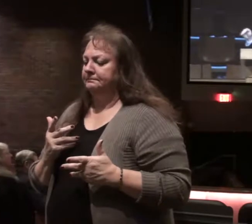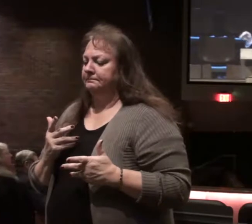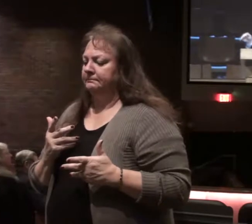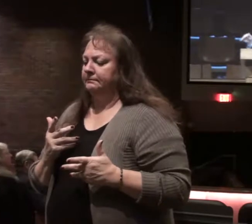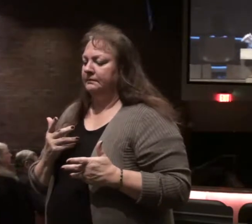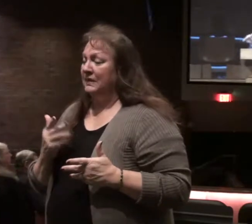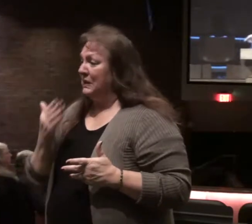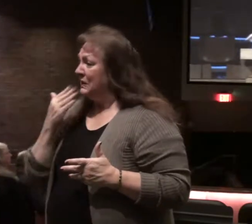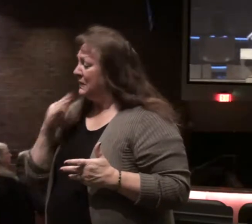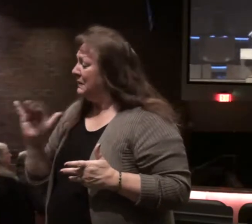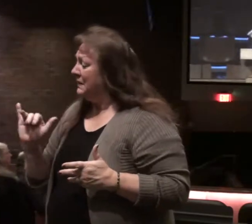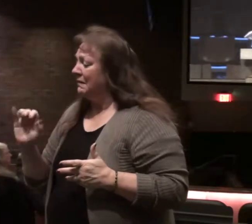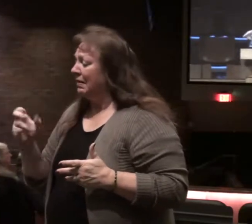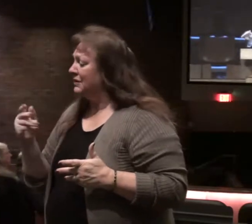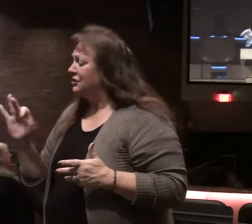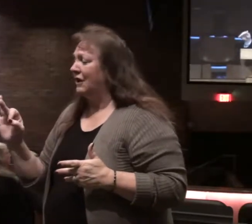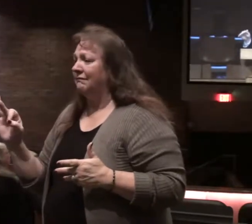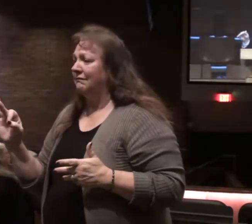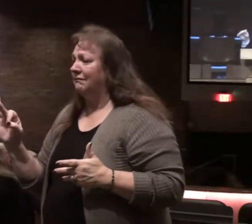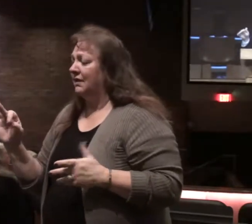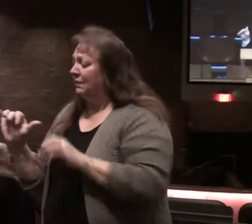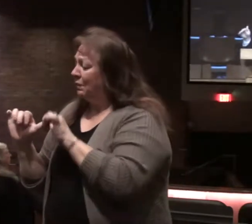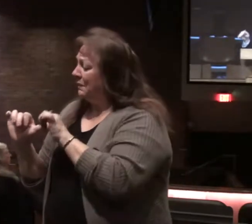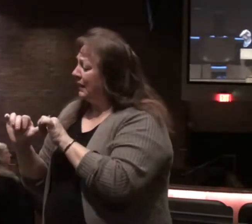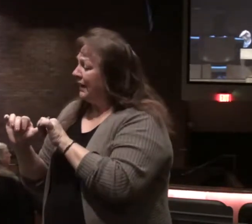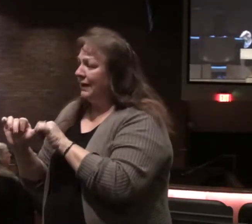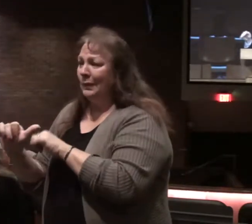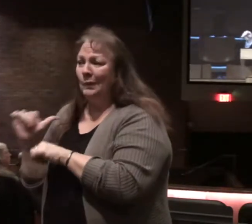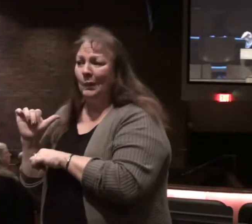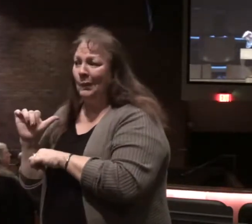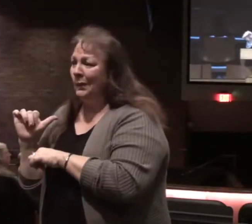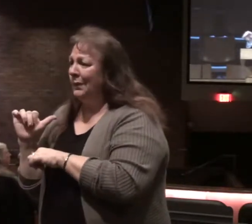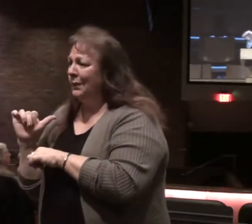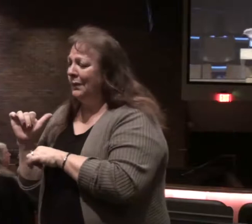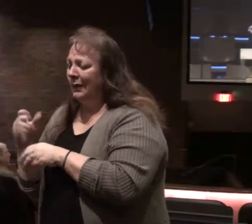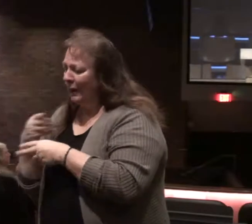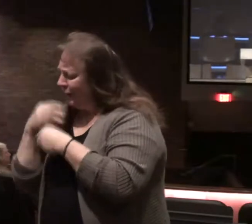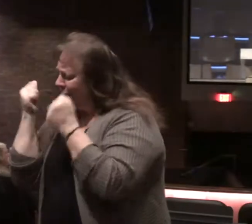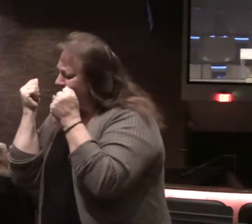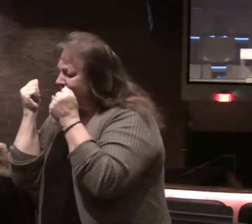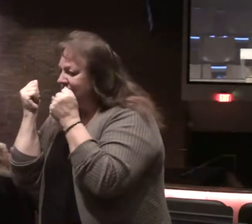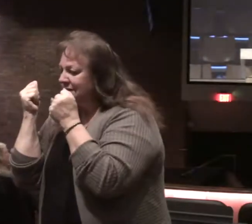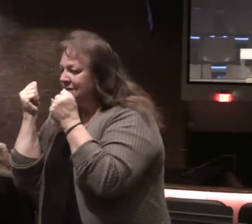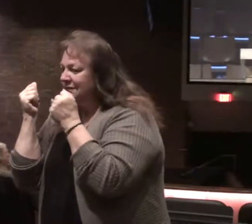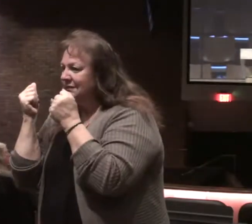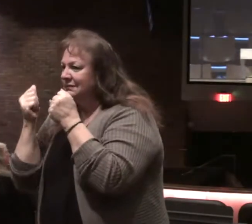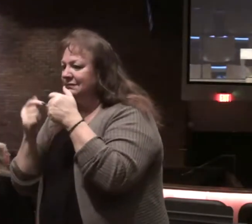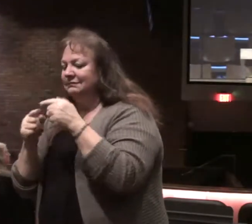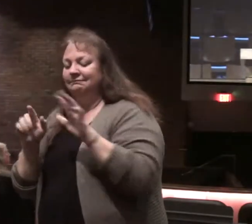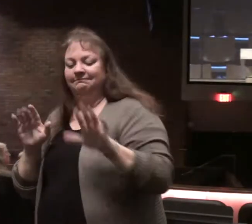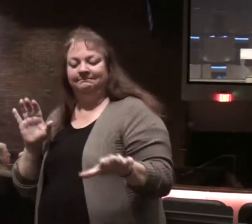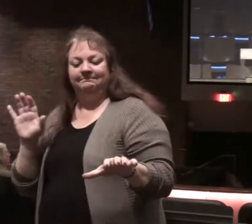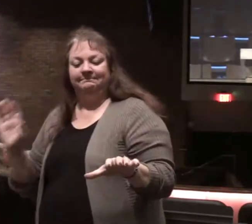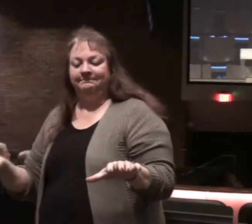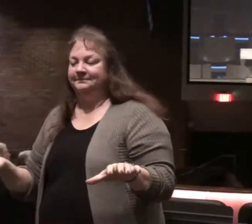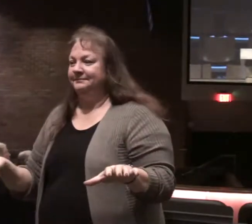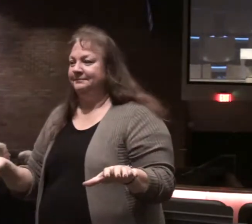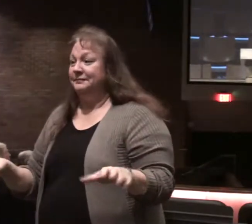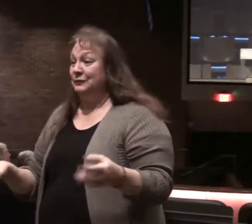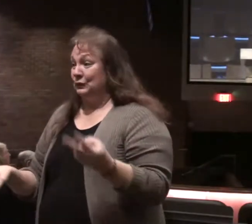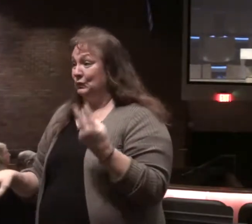the wicked are like chaff and they will not remain through the judgment because the psalm contrasts two types of people